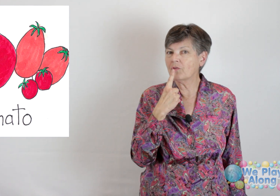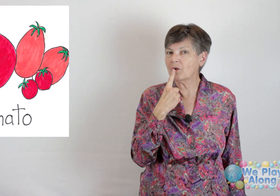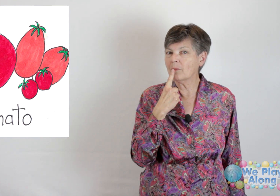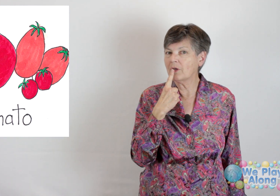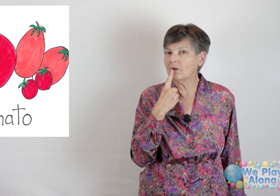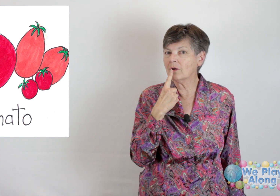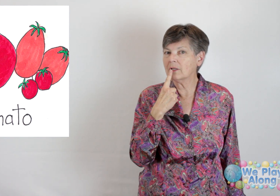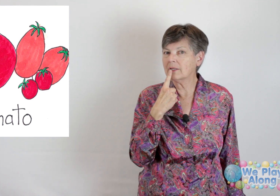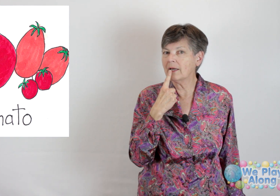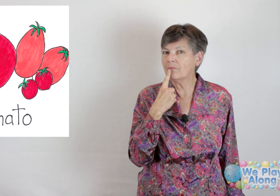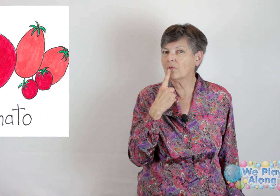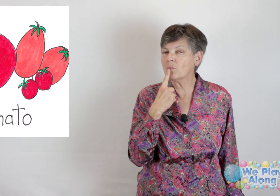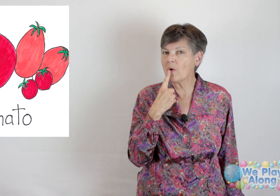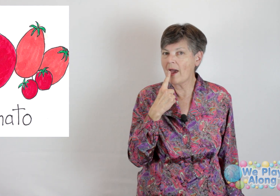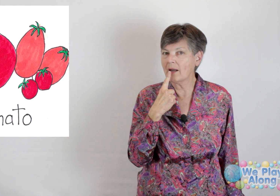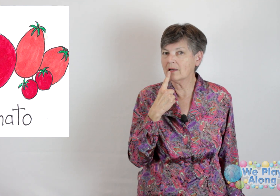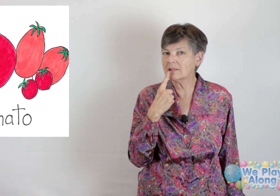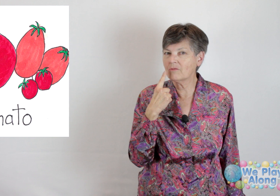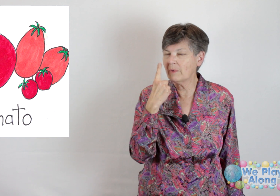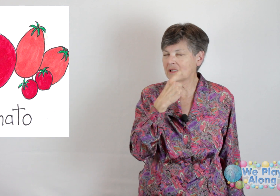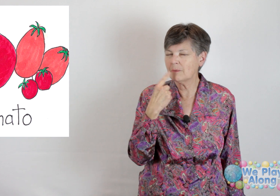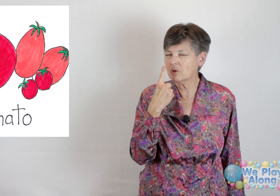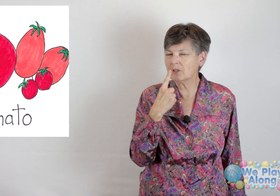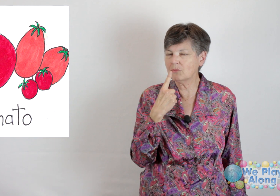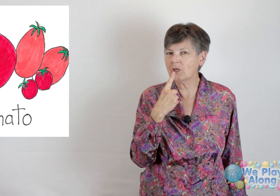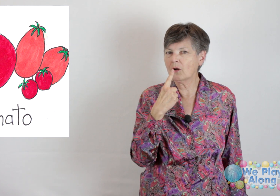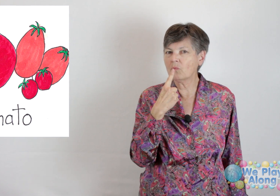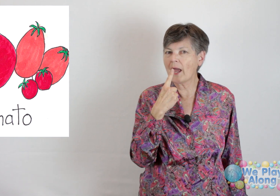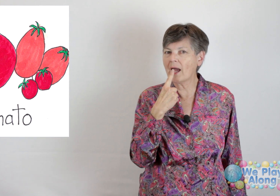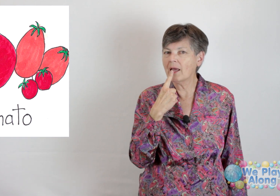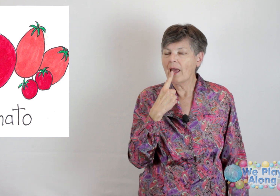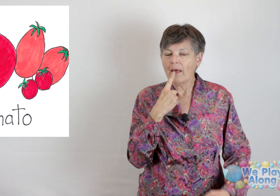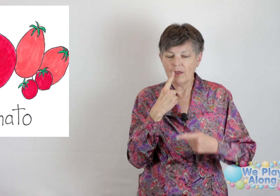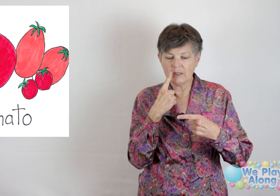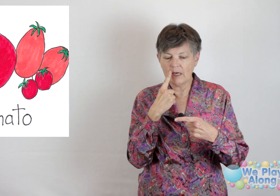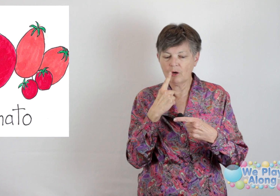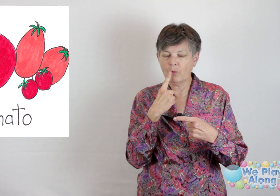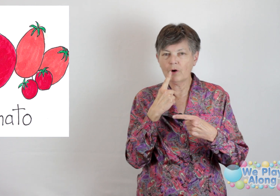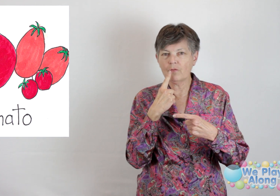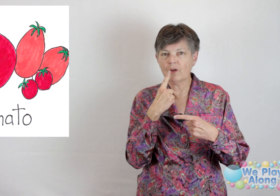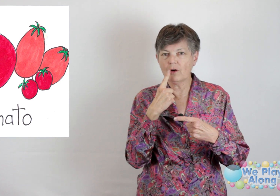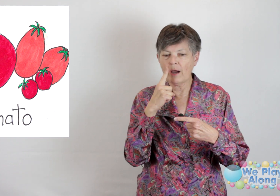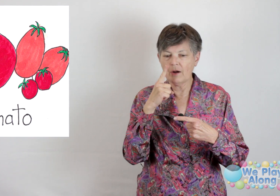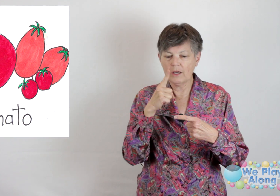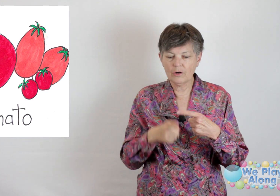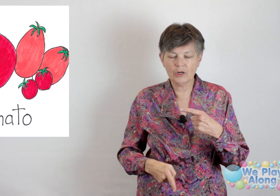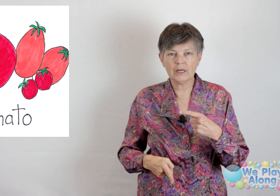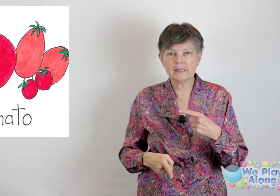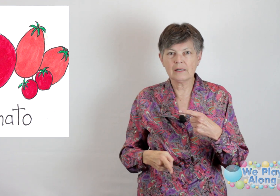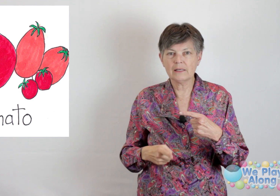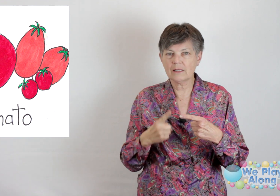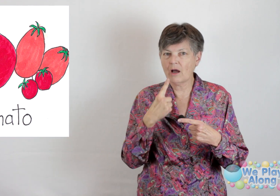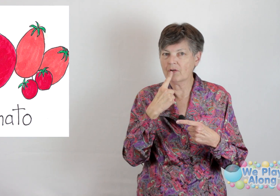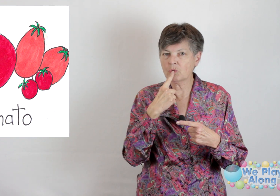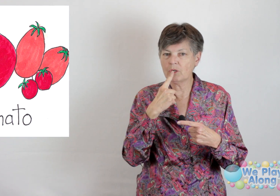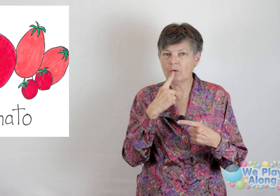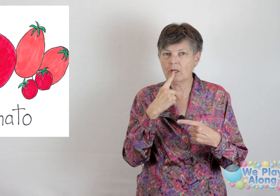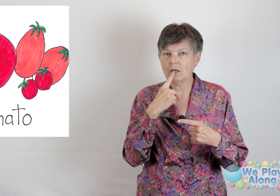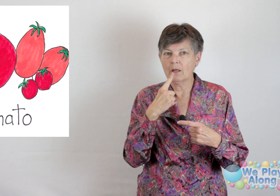finger up at your lip for red, because everybody's lips are some shade of red. Then you take your pointer finger out here, and you're going to slice it off, because when you eat it,